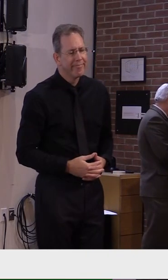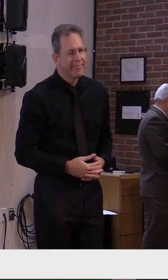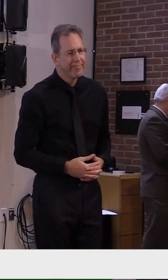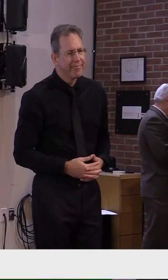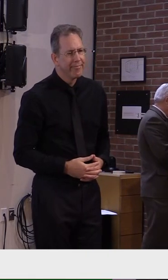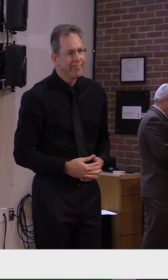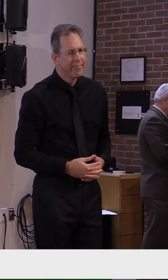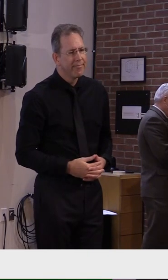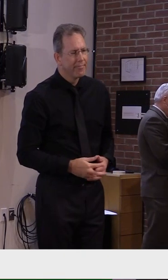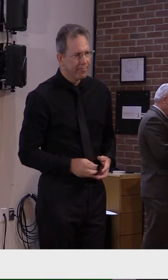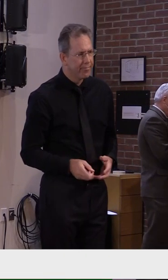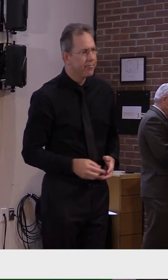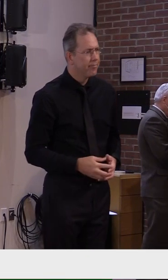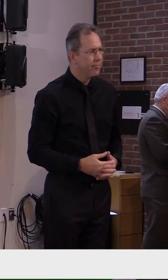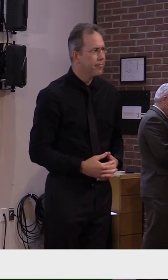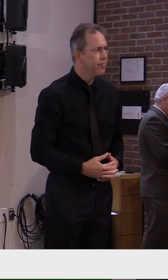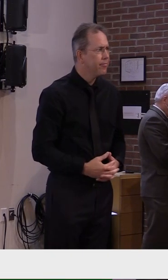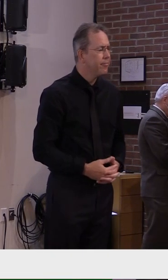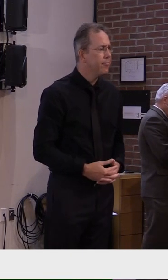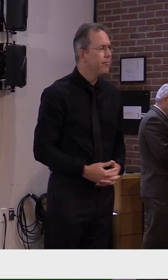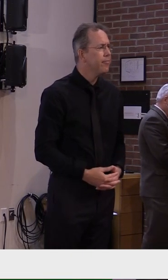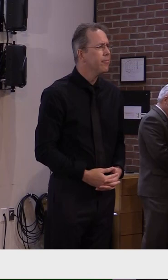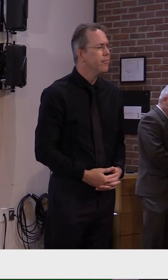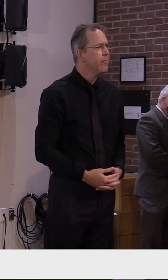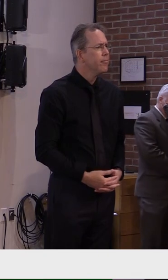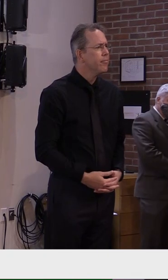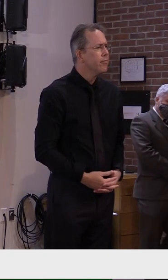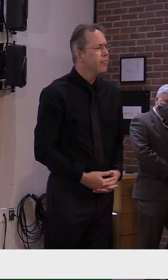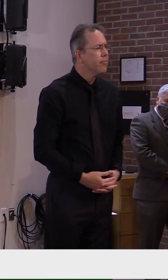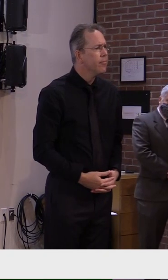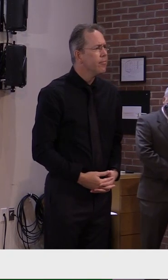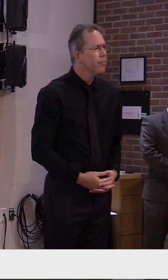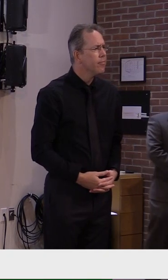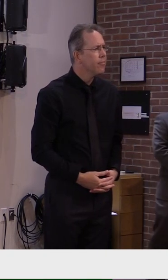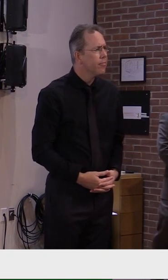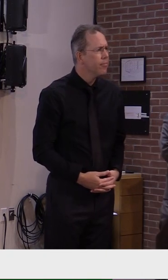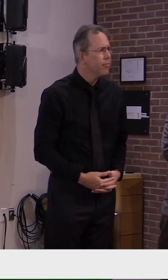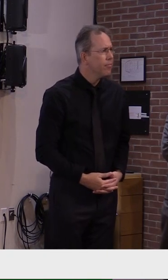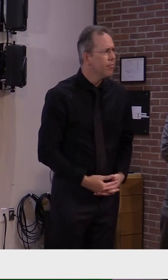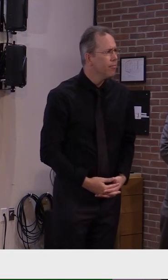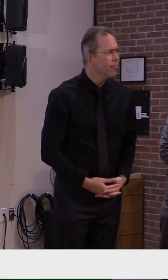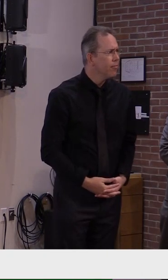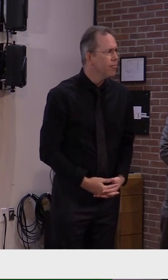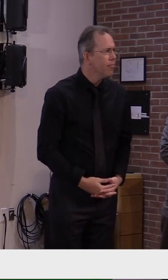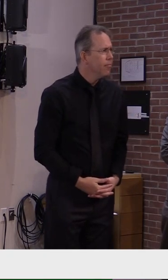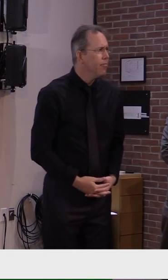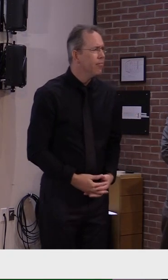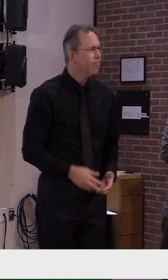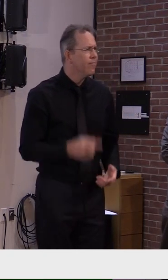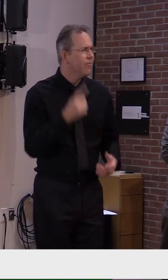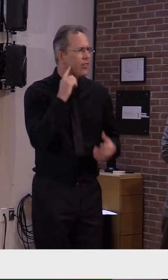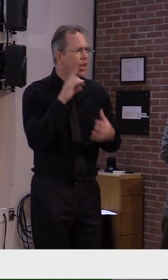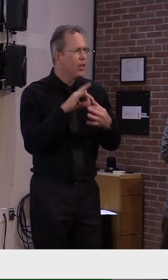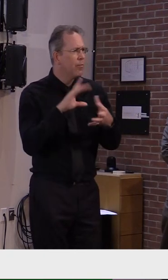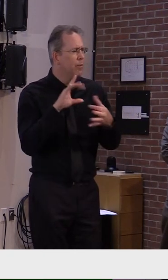Hi, would you have thought about this as a significant way of this diversity here? Do you believe that it could be worked?